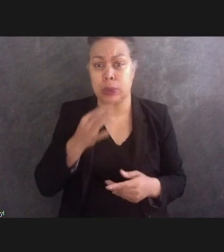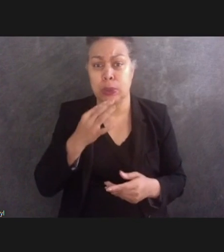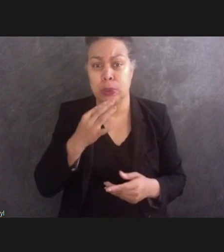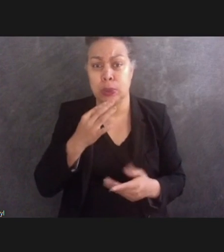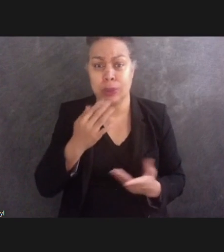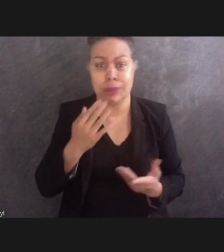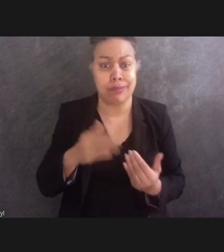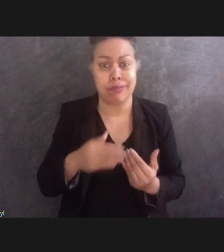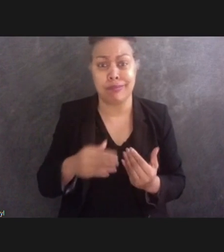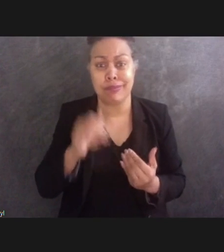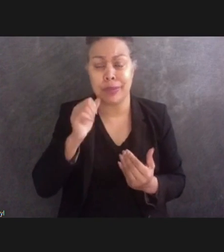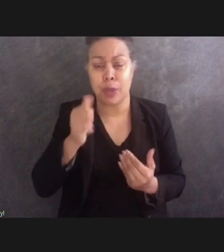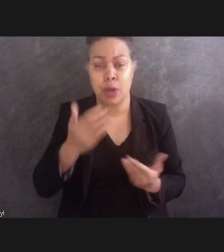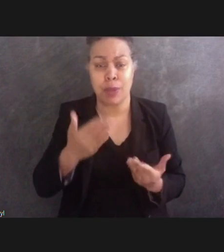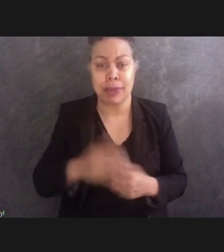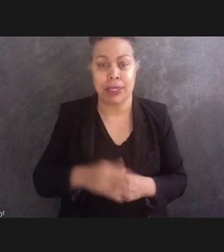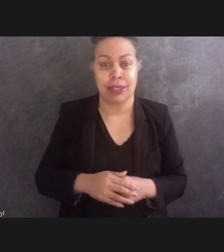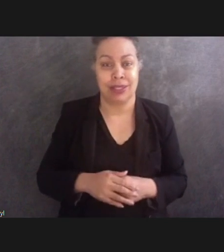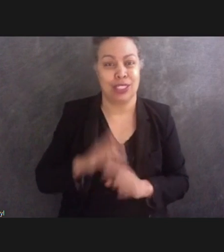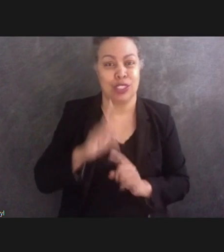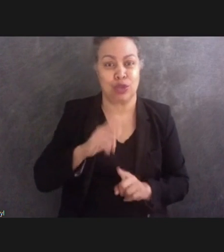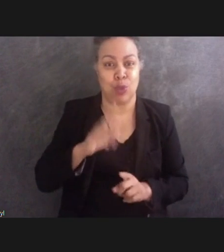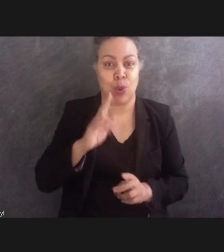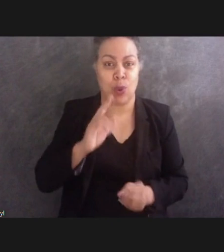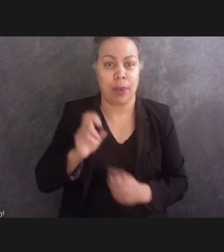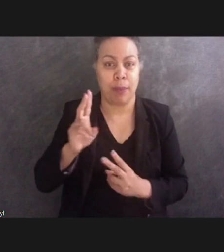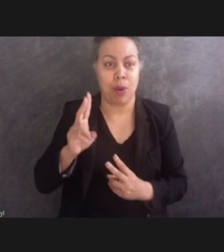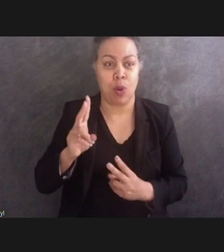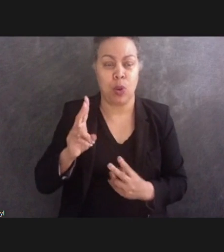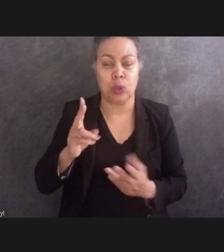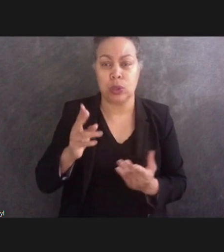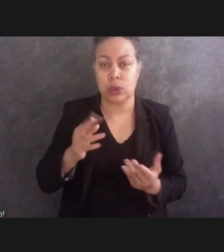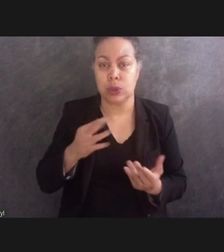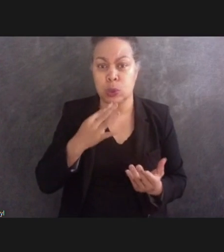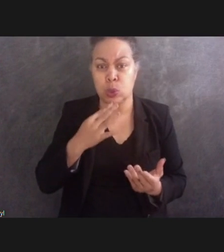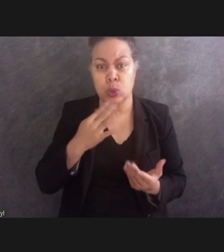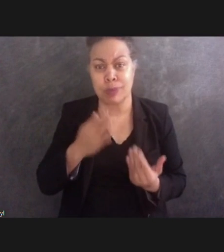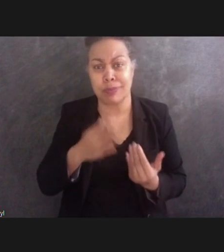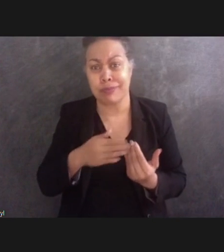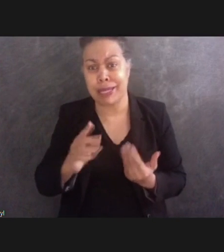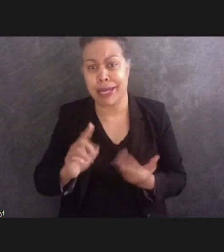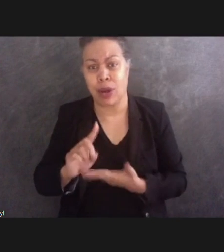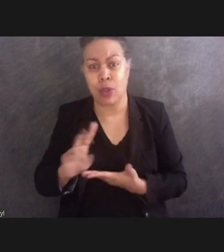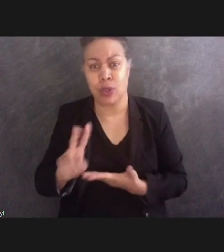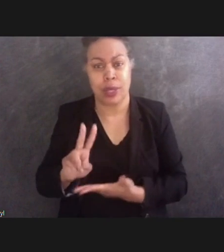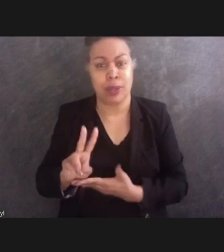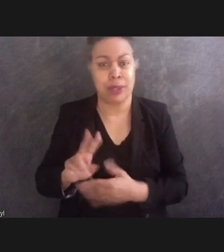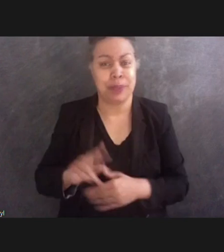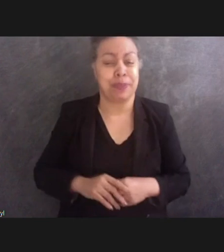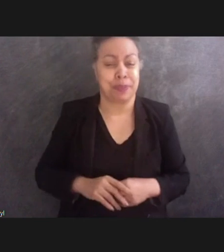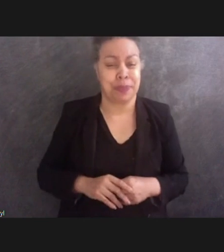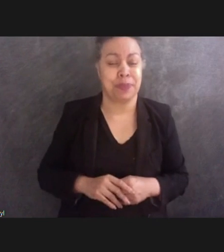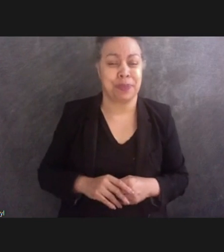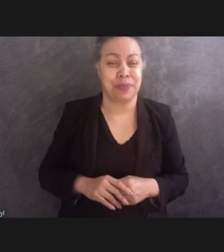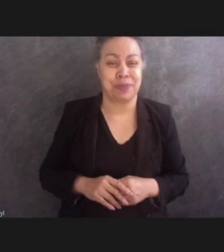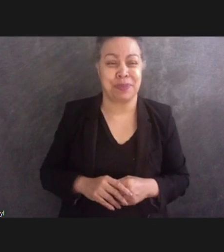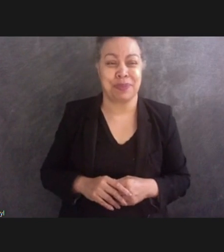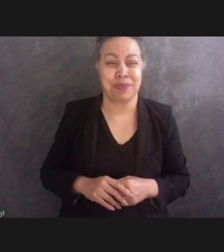or so. The report will be up probably within the hour. So you know how to find us.